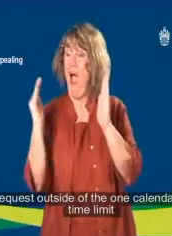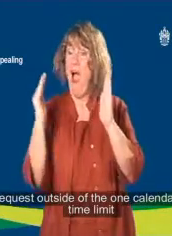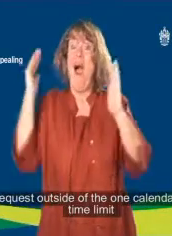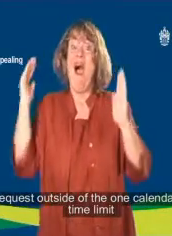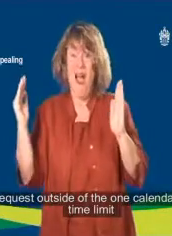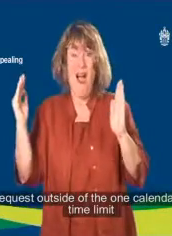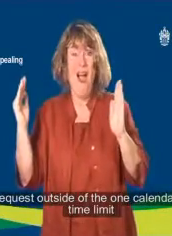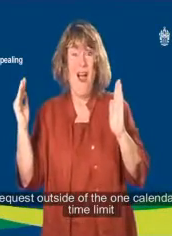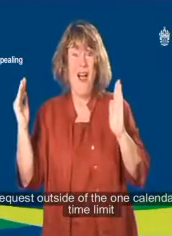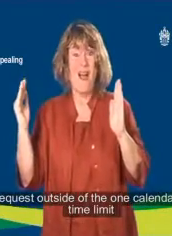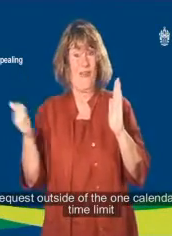one calendar month time limit